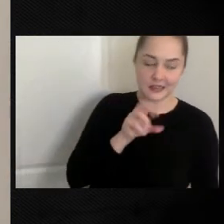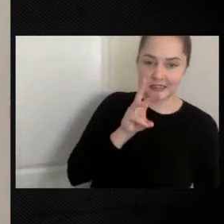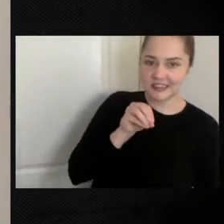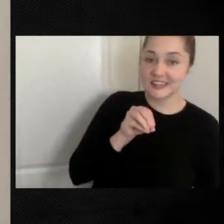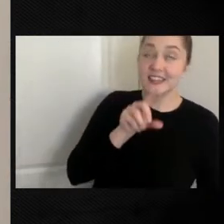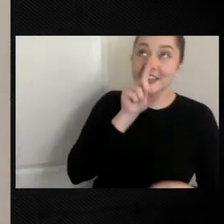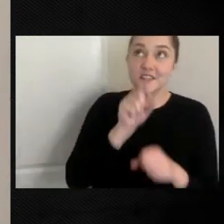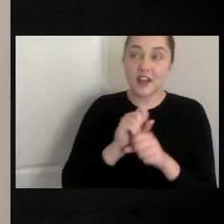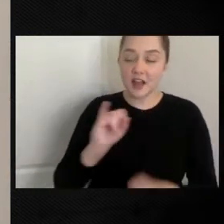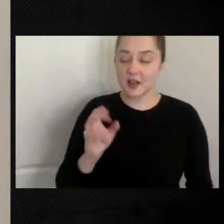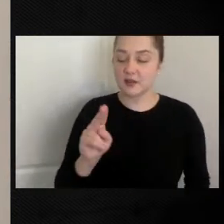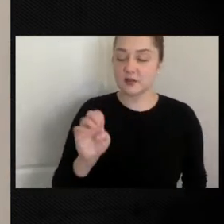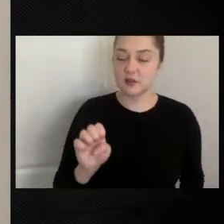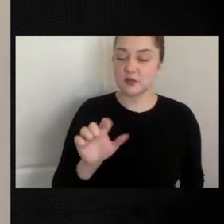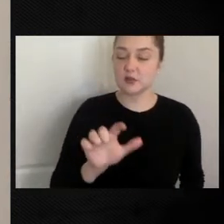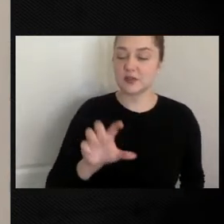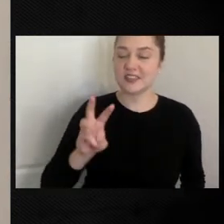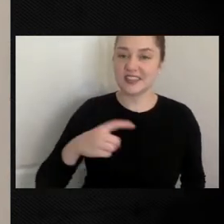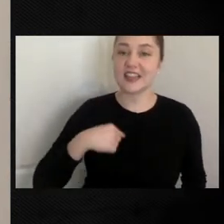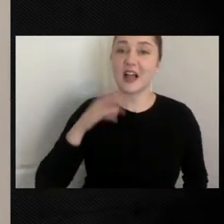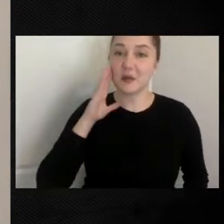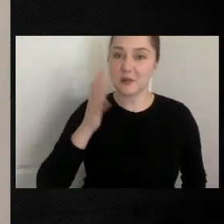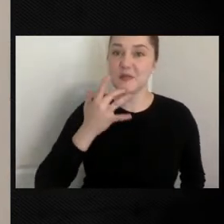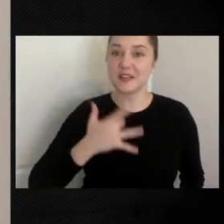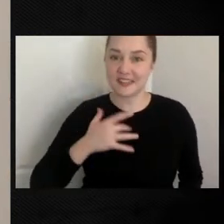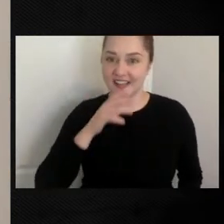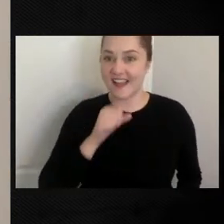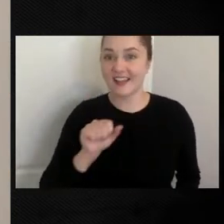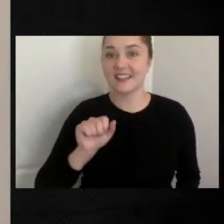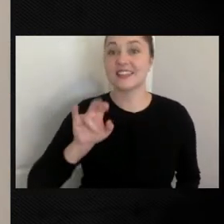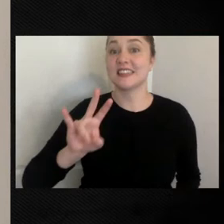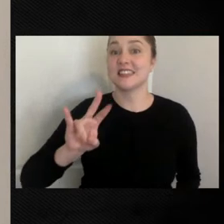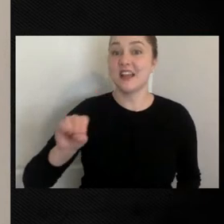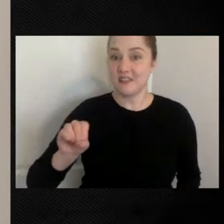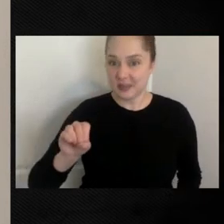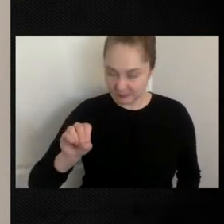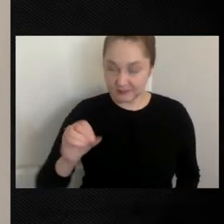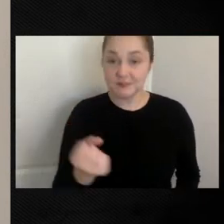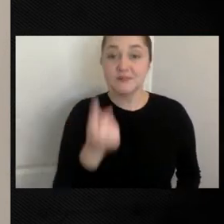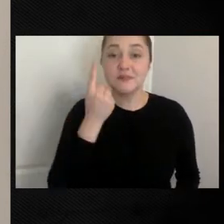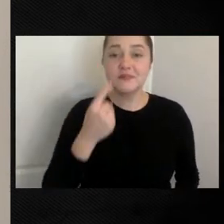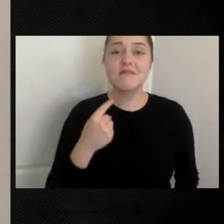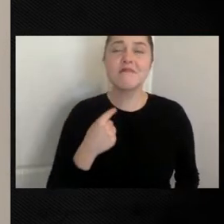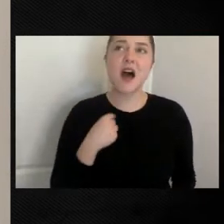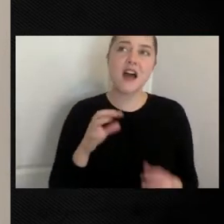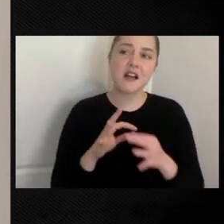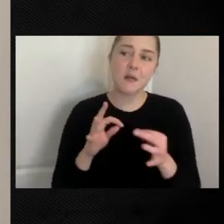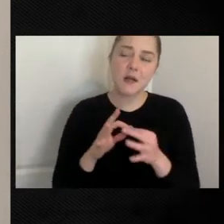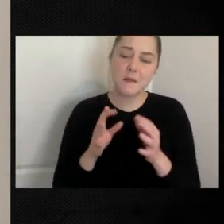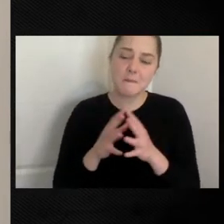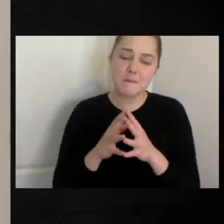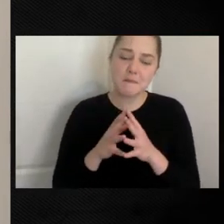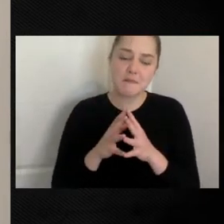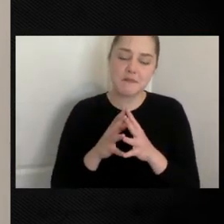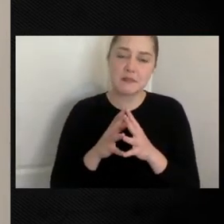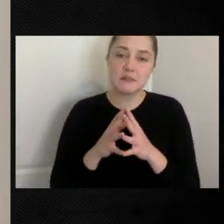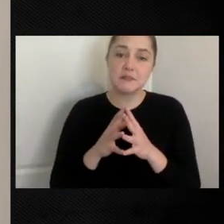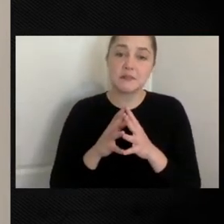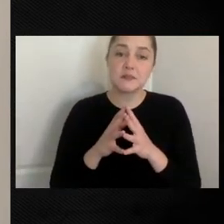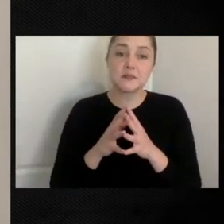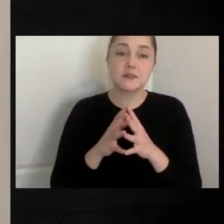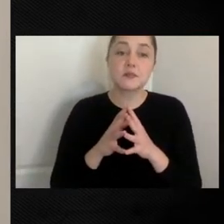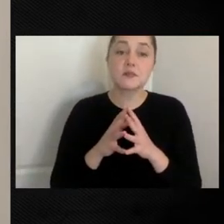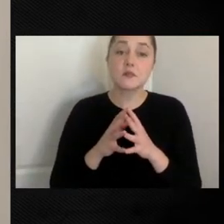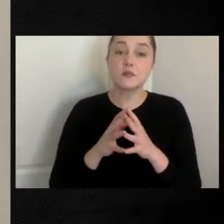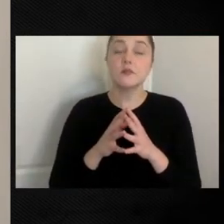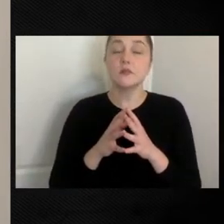26th, I'll turn 70 years old. But what I do say is that to look at